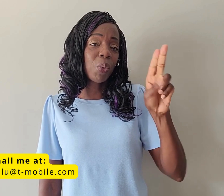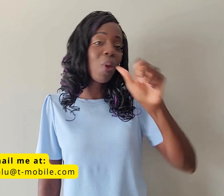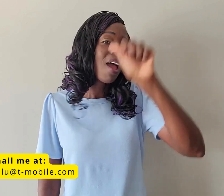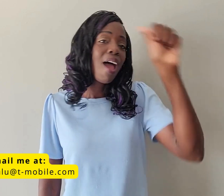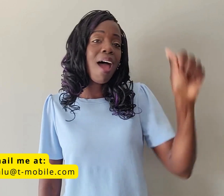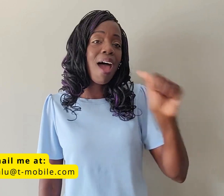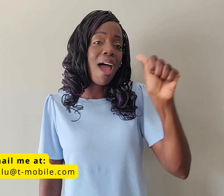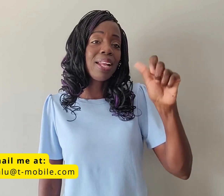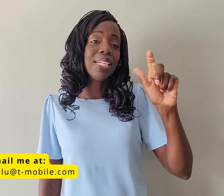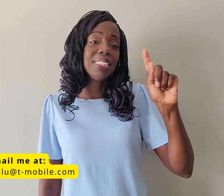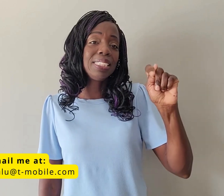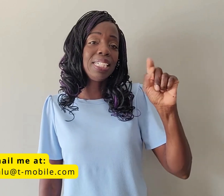Jesus.